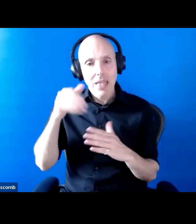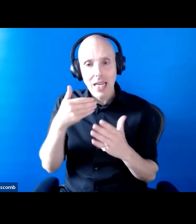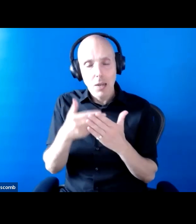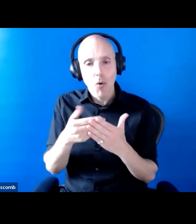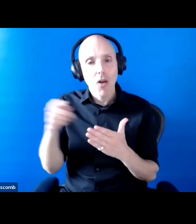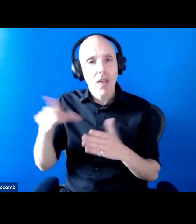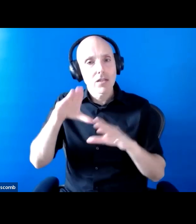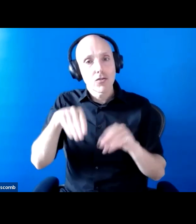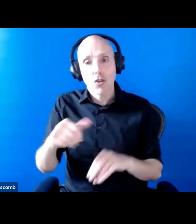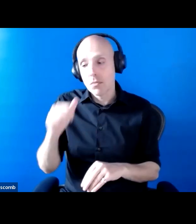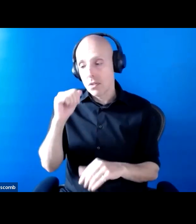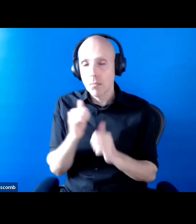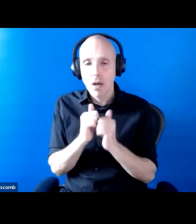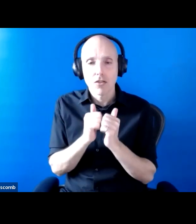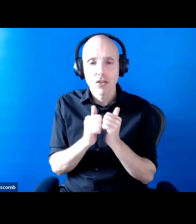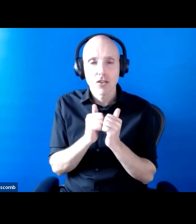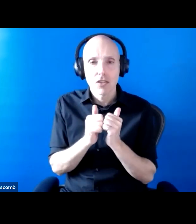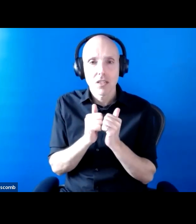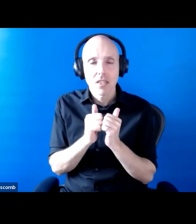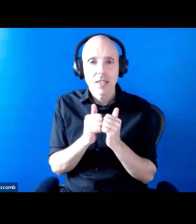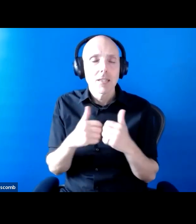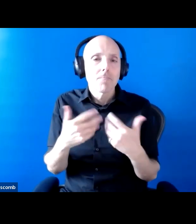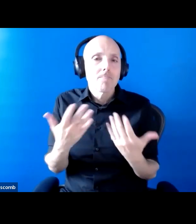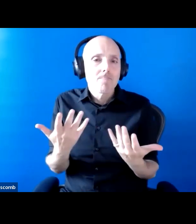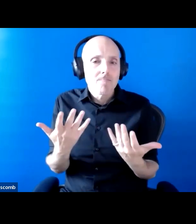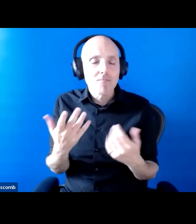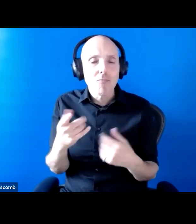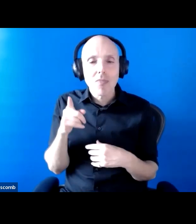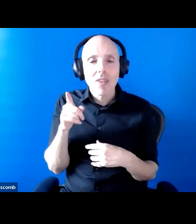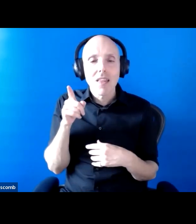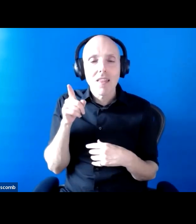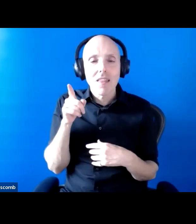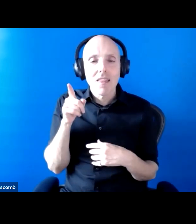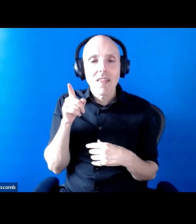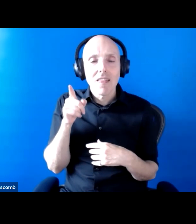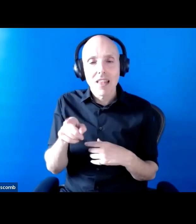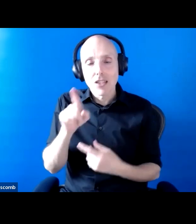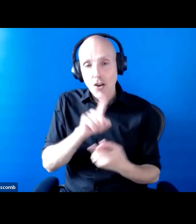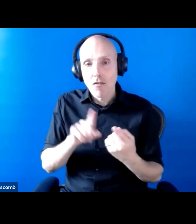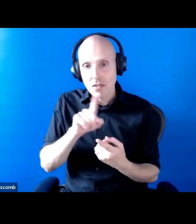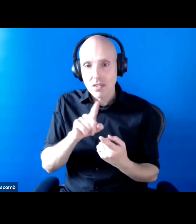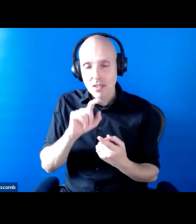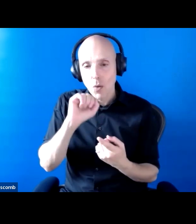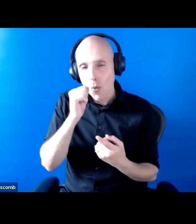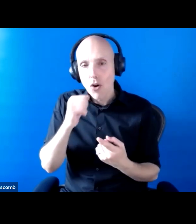March. I think that's just a function of the conference was going to be held. This conference was going to be held a bit earlier, so I apologize.